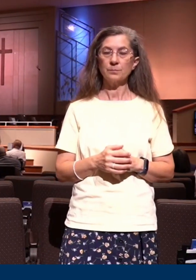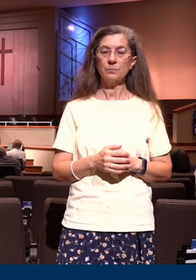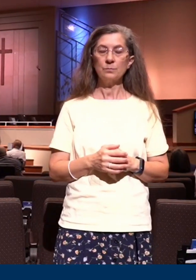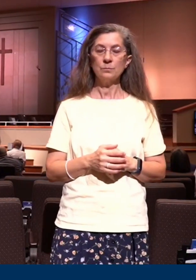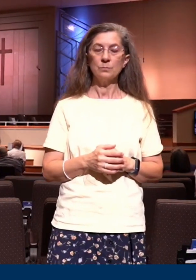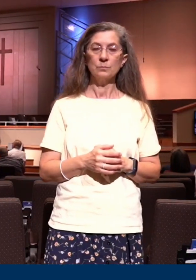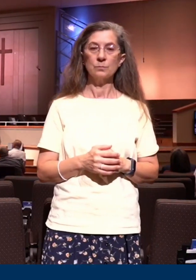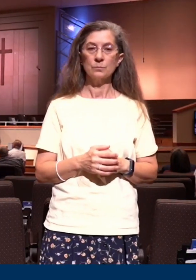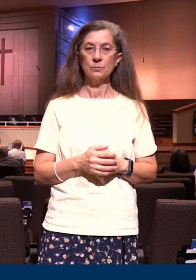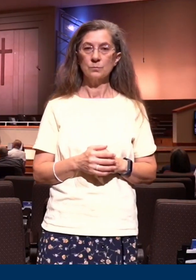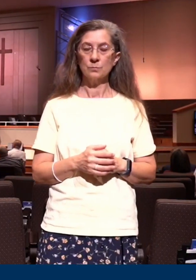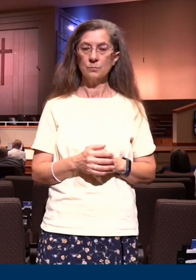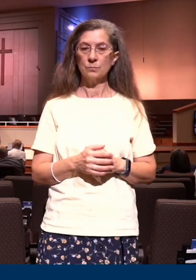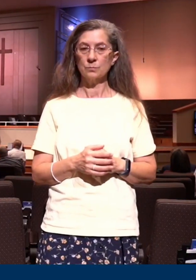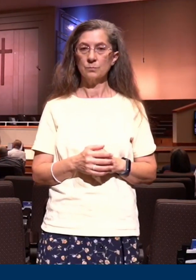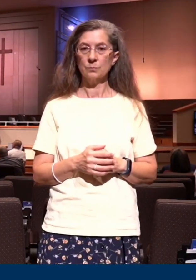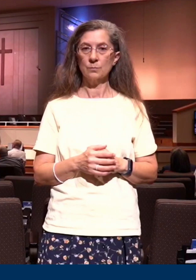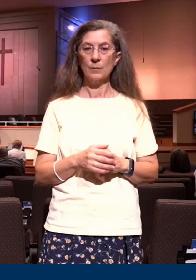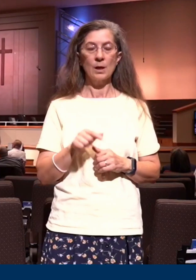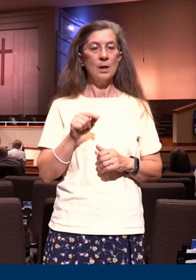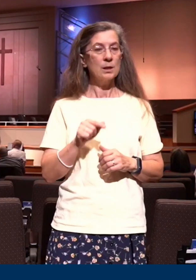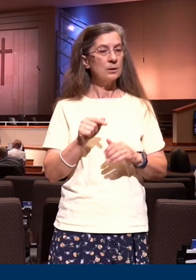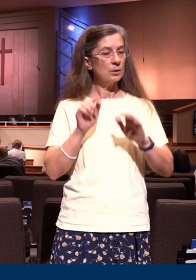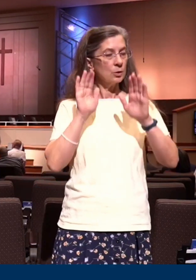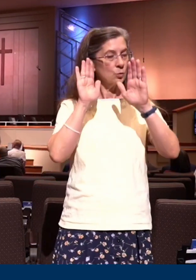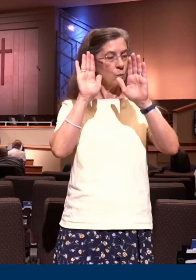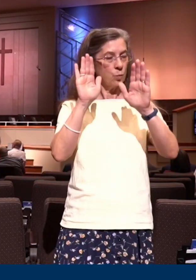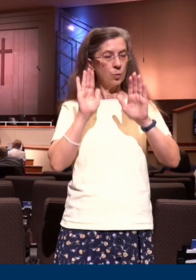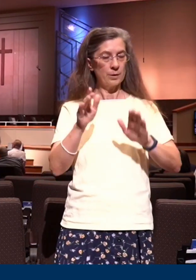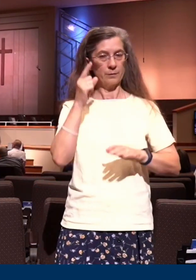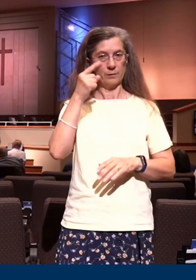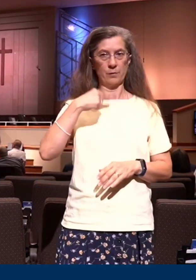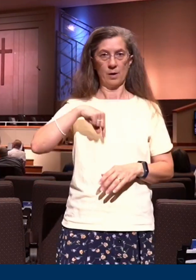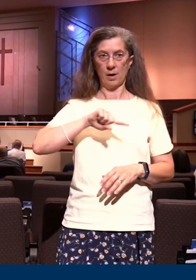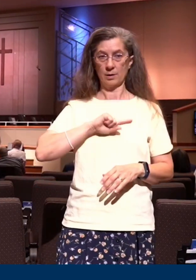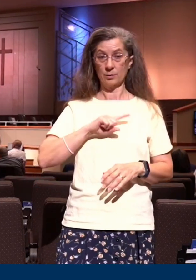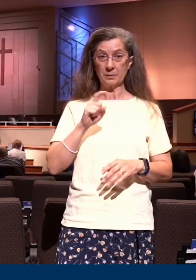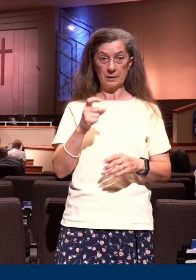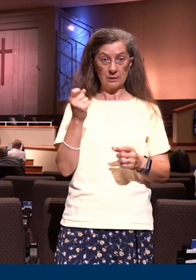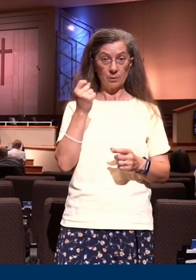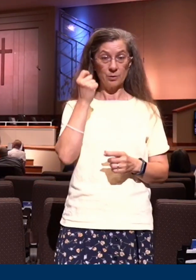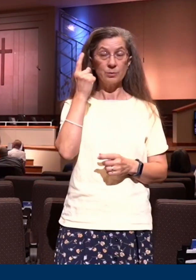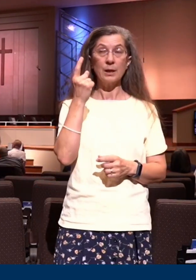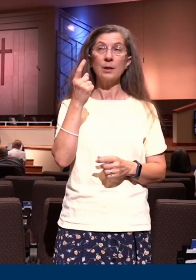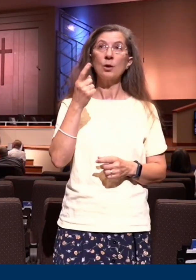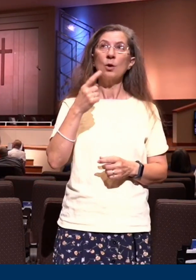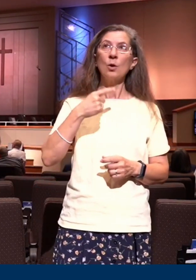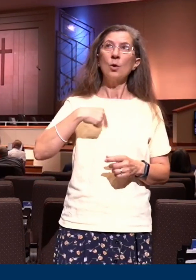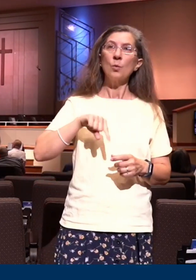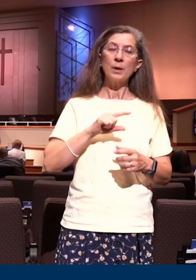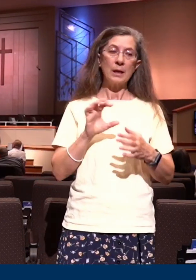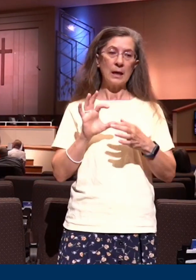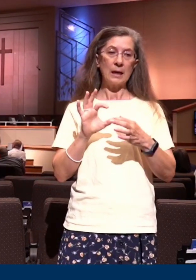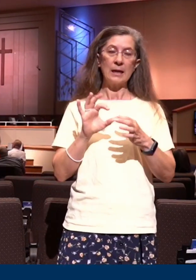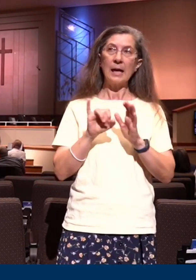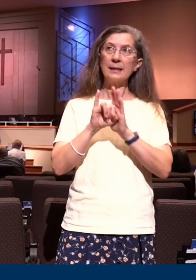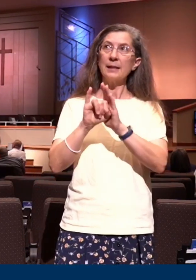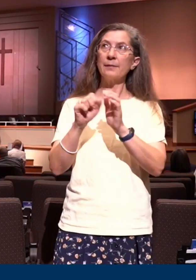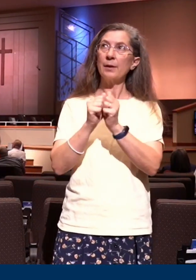is so wonderful for all of us to understand. We are identified with his death, his burial, and his